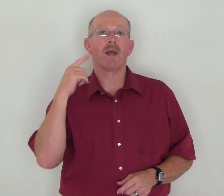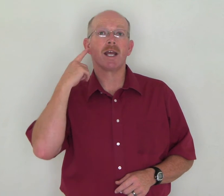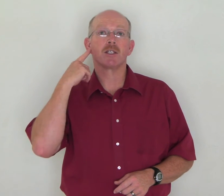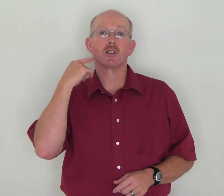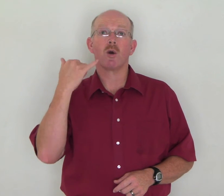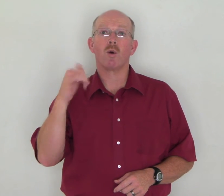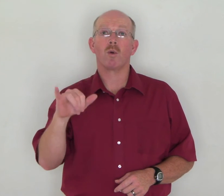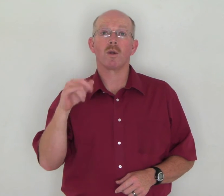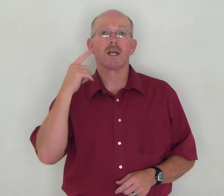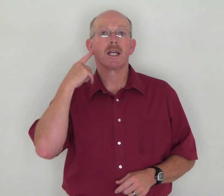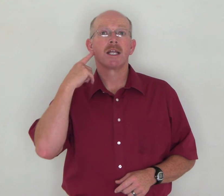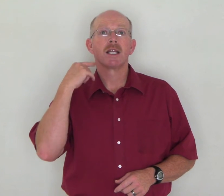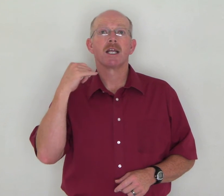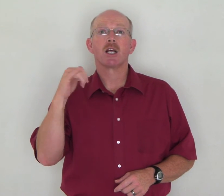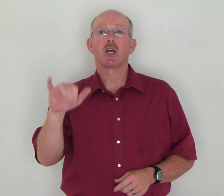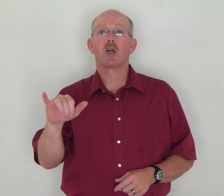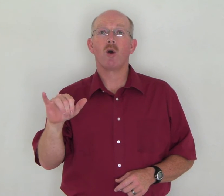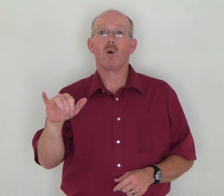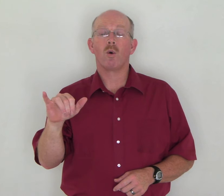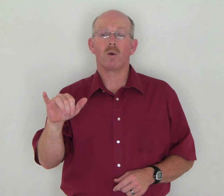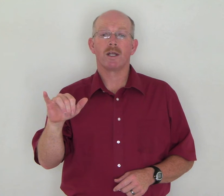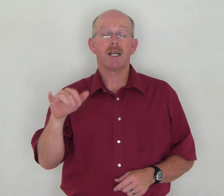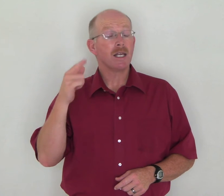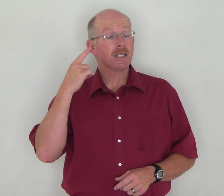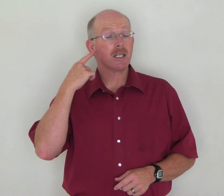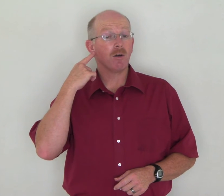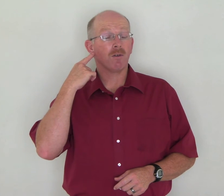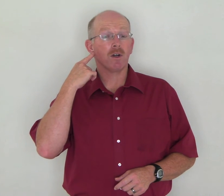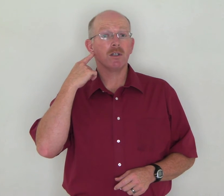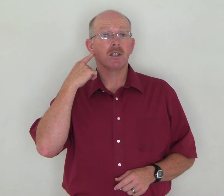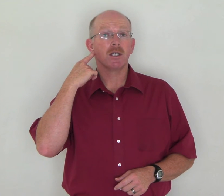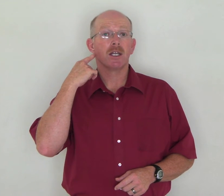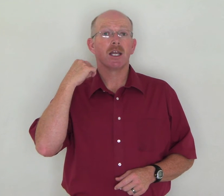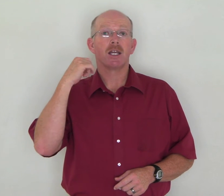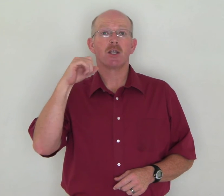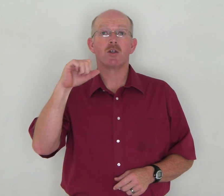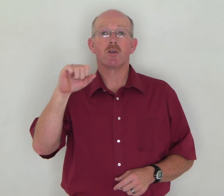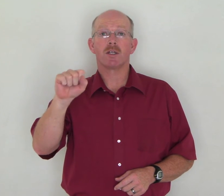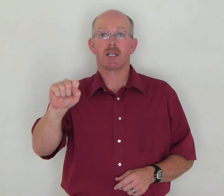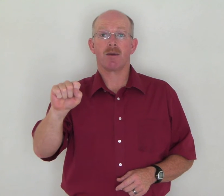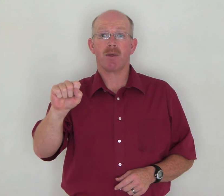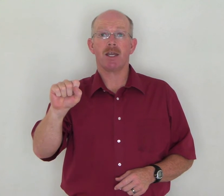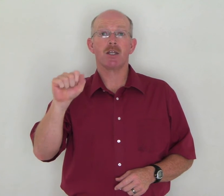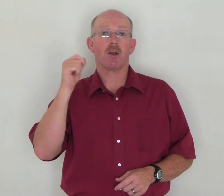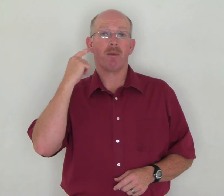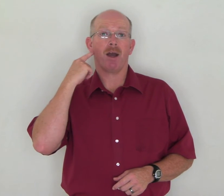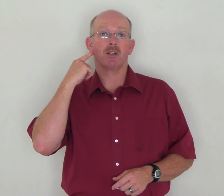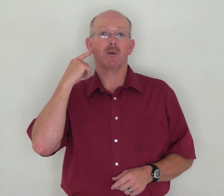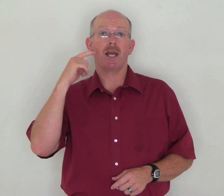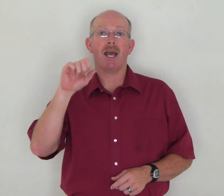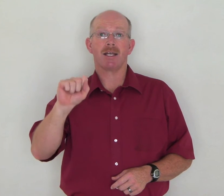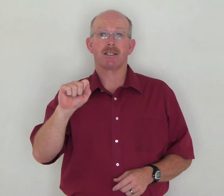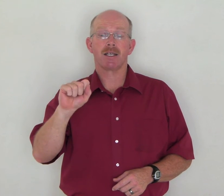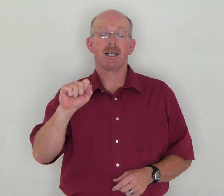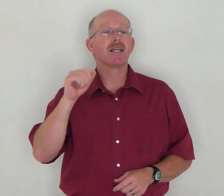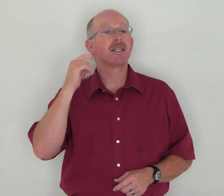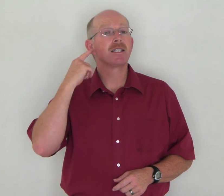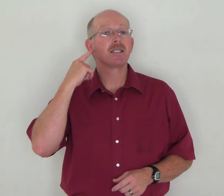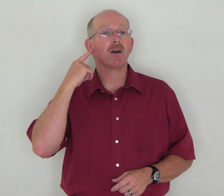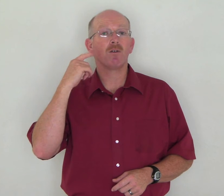It is gold. Gold. Silver. You do the same thing and you come out to an S. Silver.